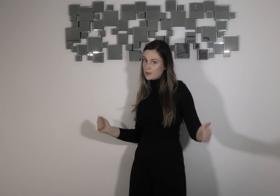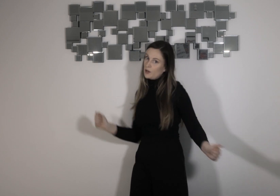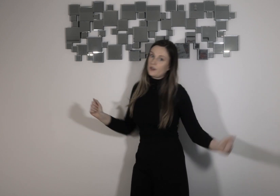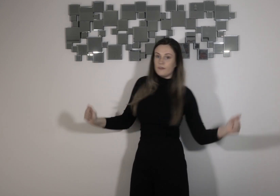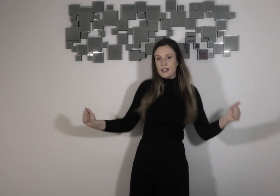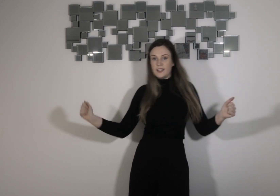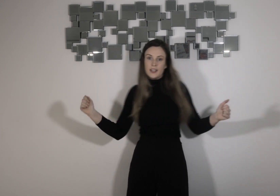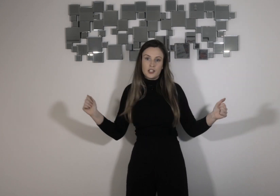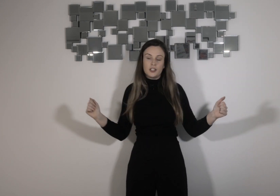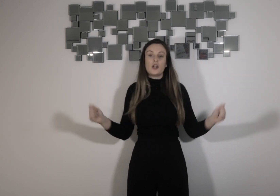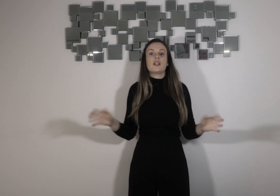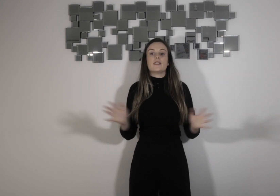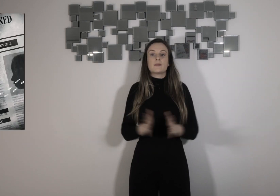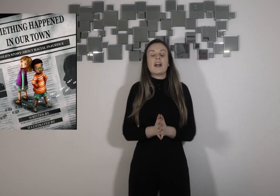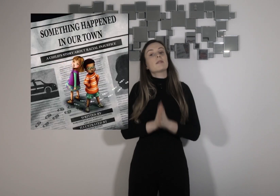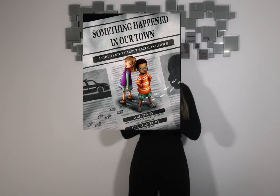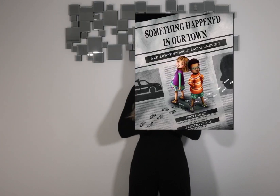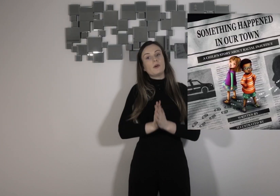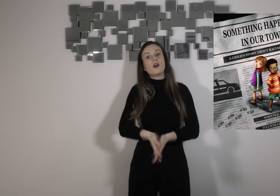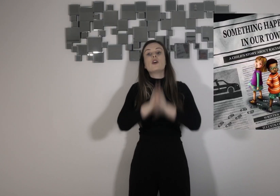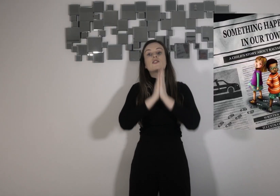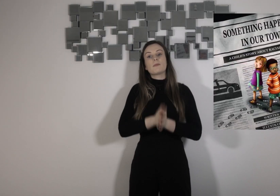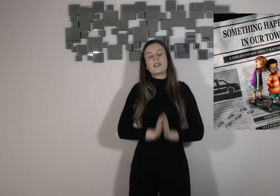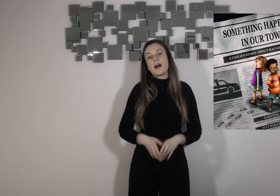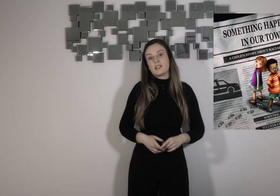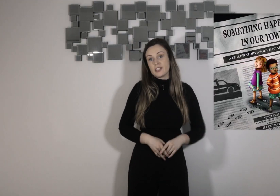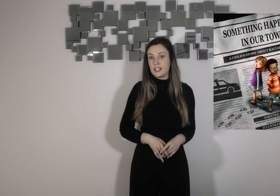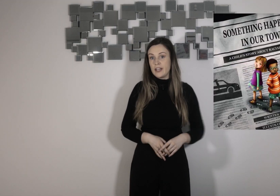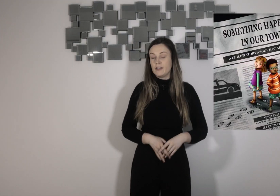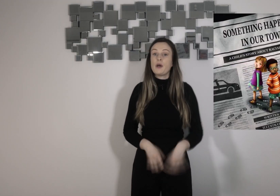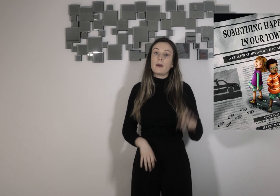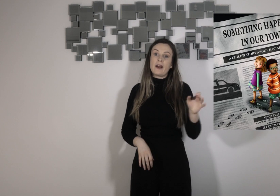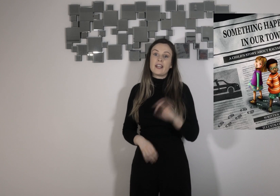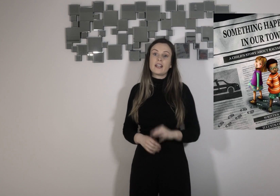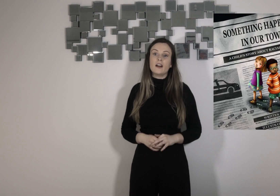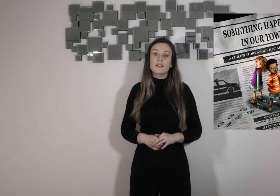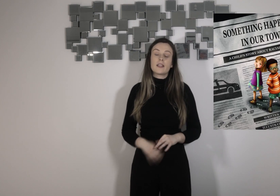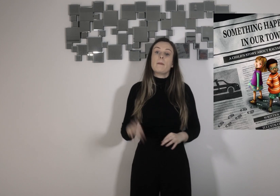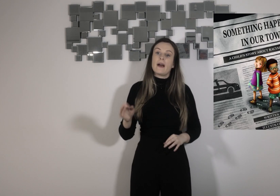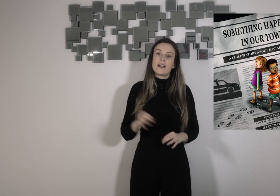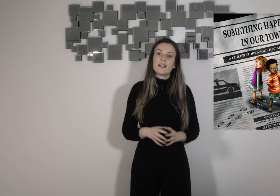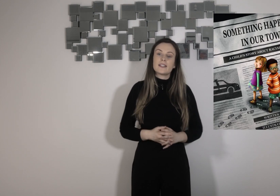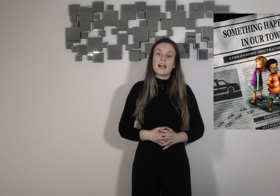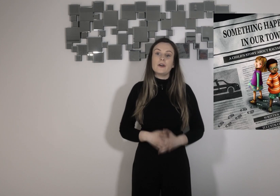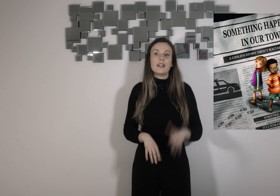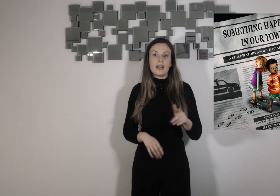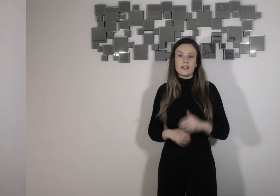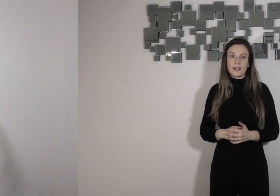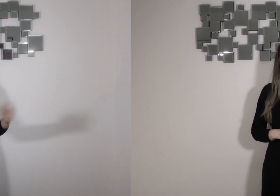episode of Messy Kitchen is inspired by the book, Something Happened in Our Town, by Marietta Collins, Mariana Solano and Anne Hazard.